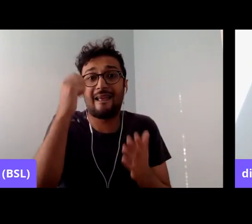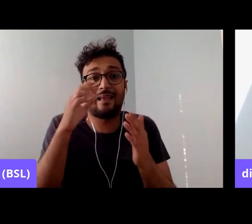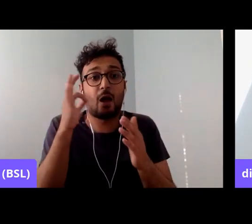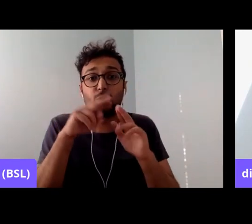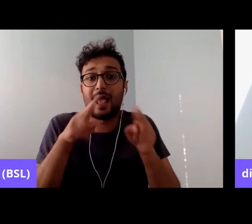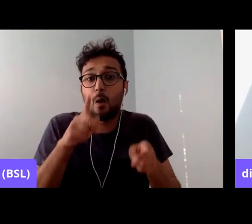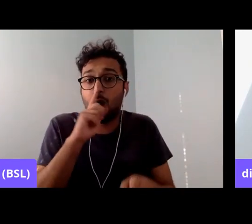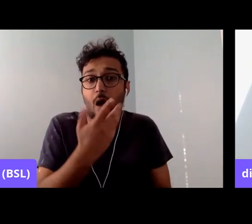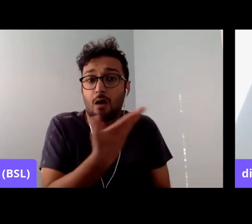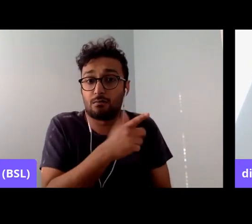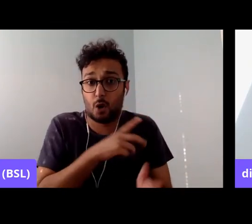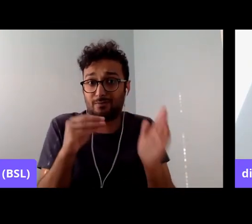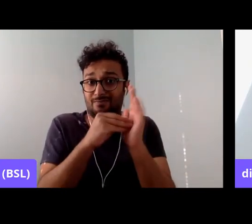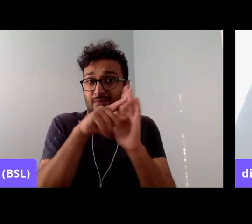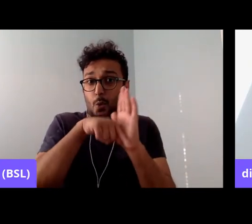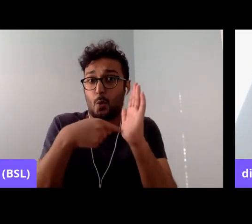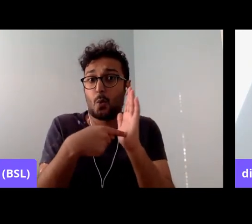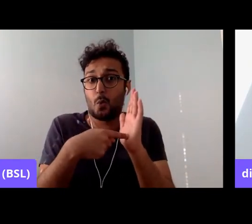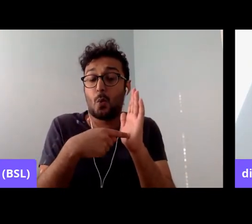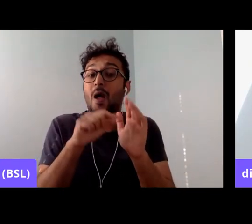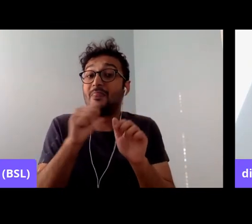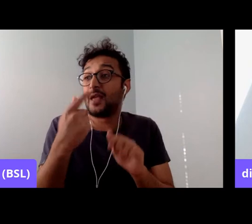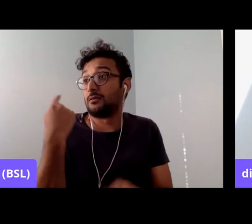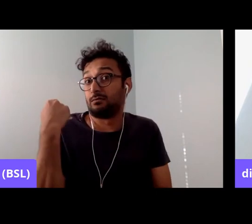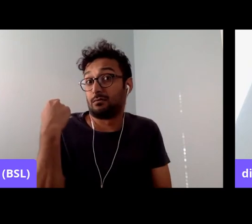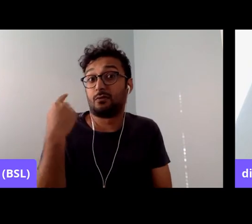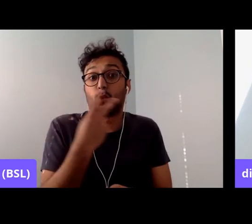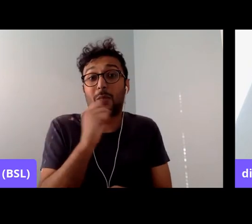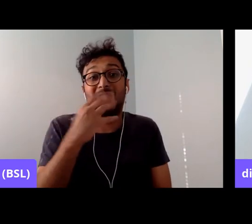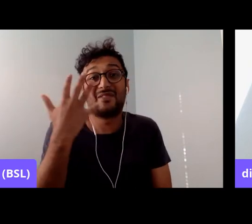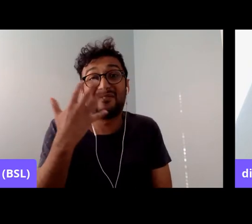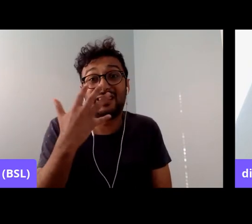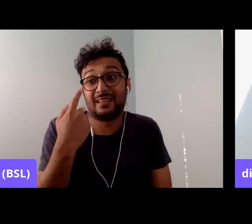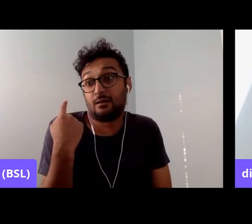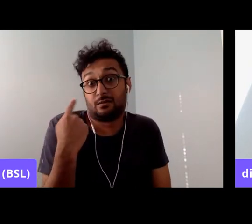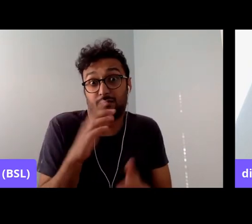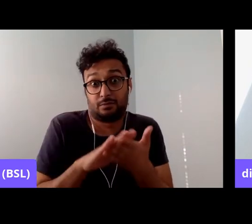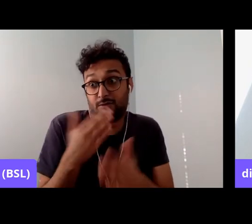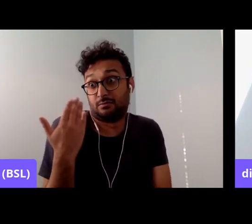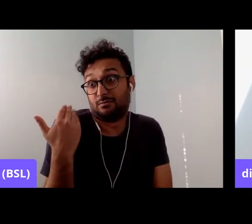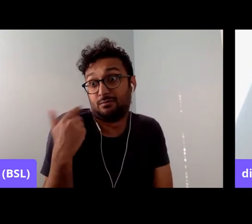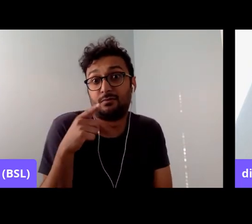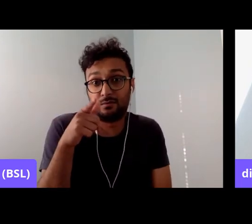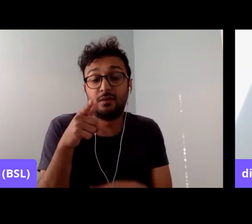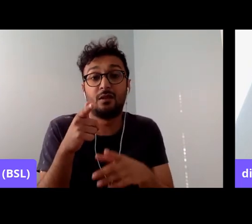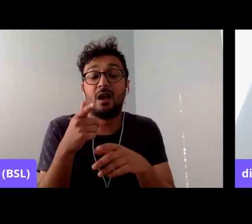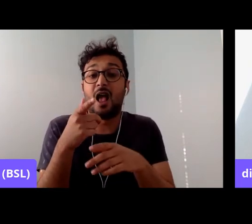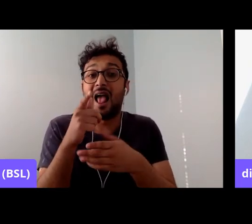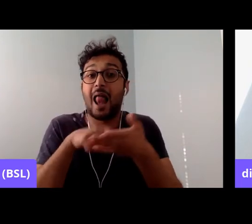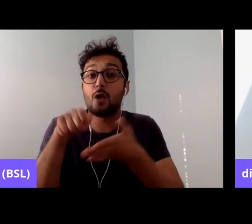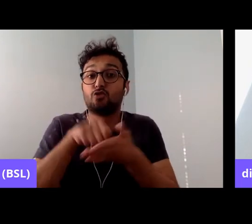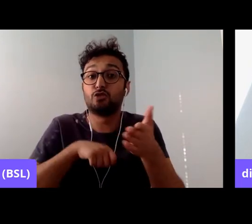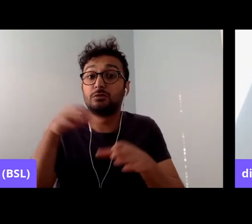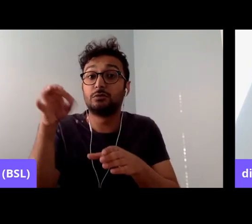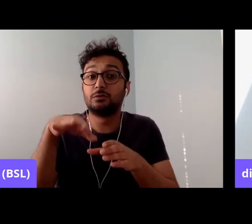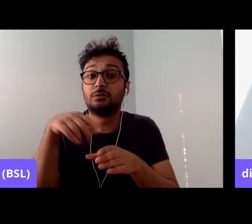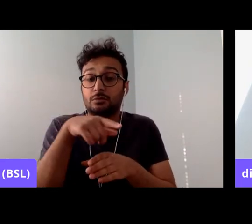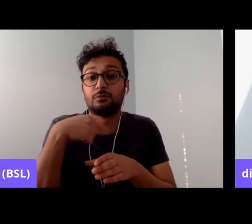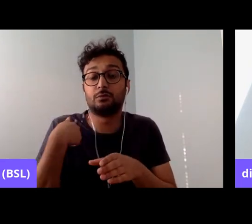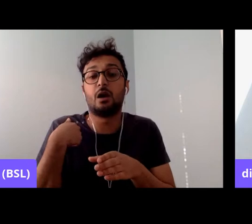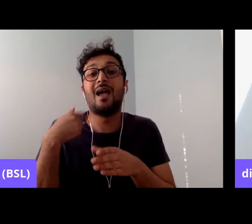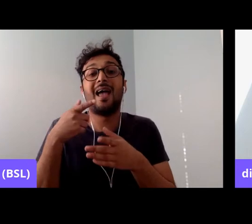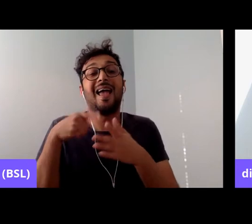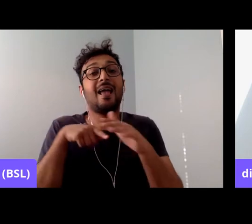2015 and the general election, our immigration pledge on immigration